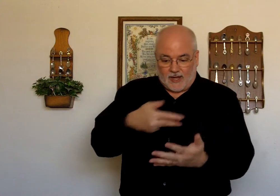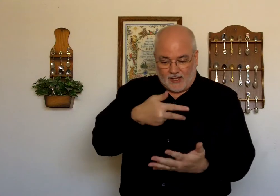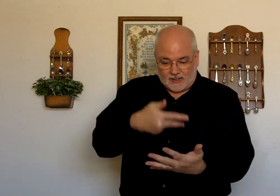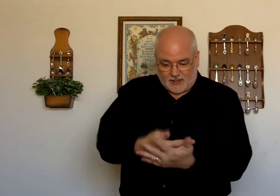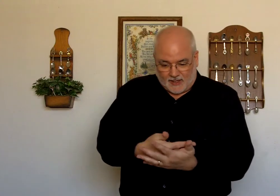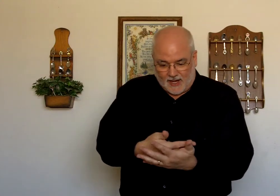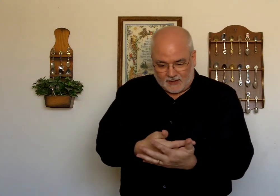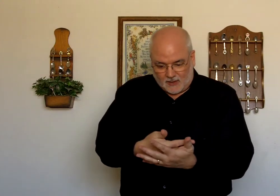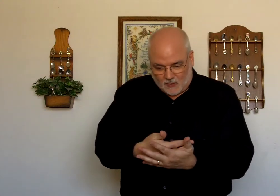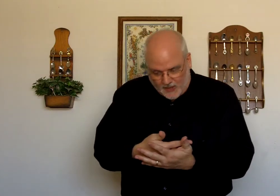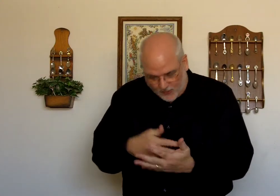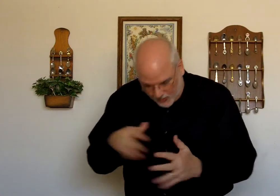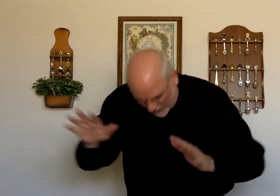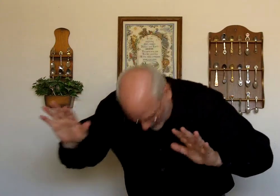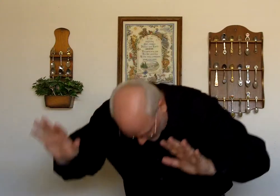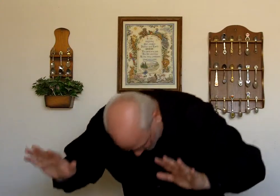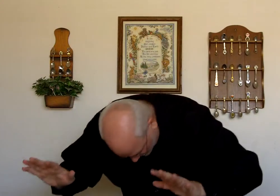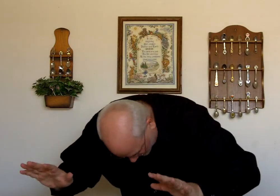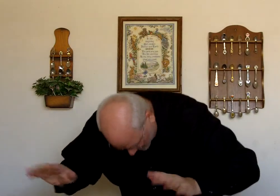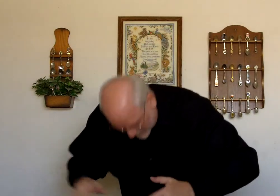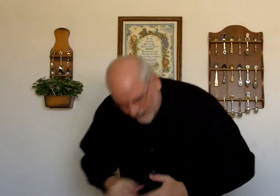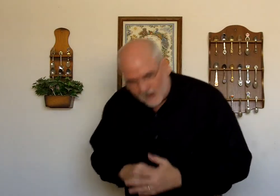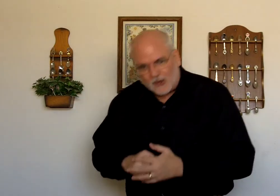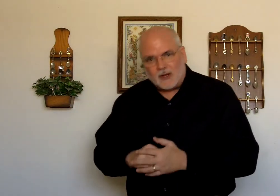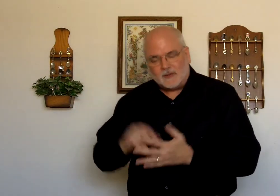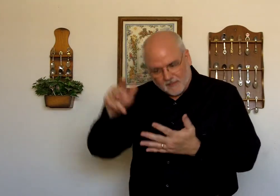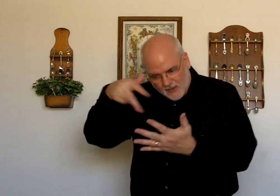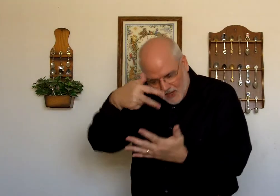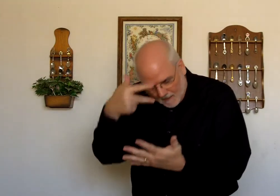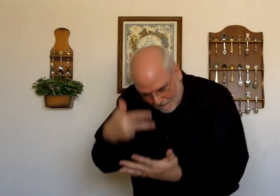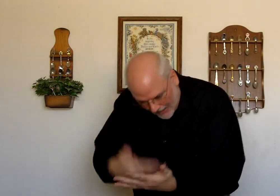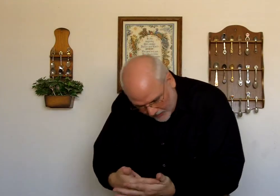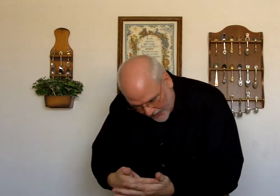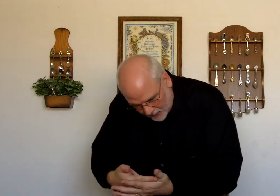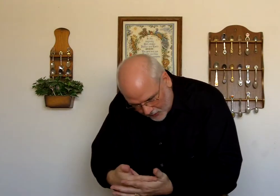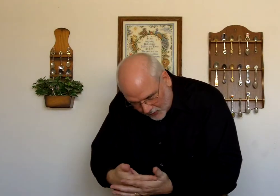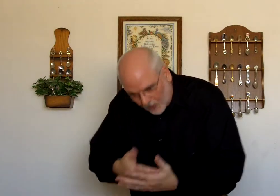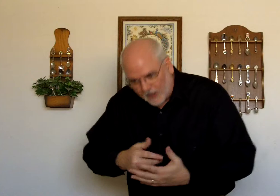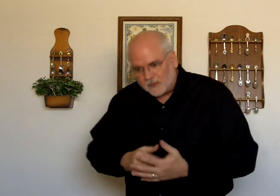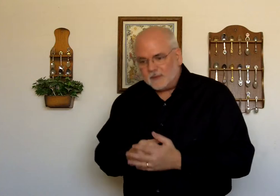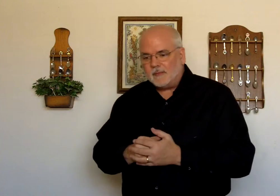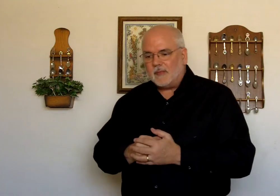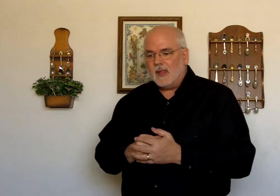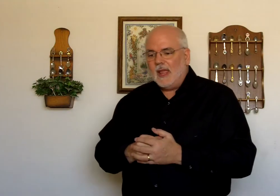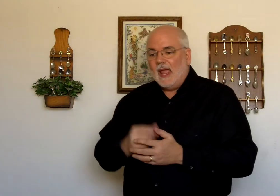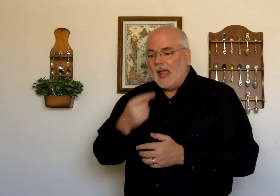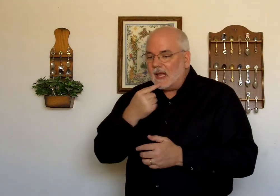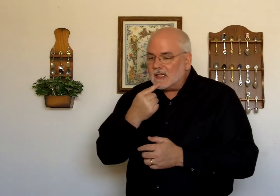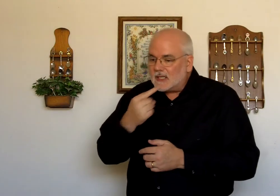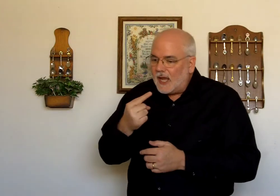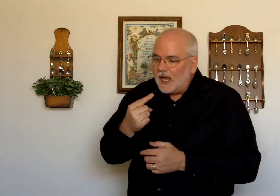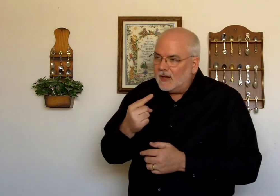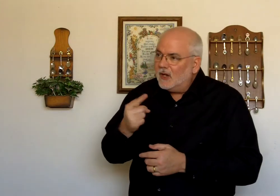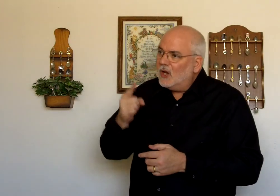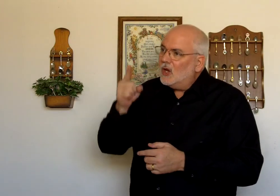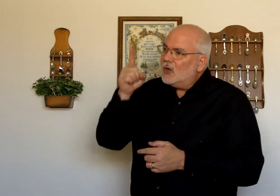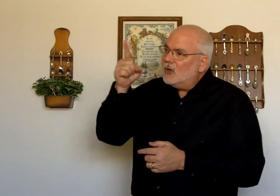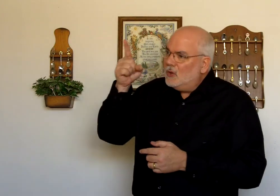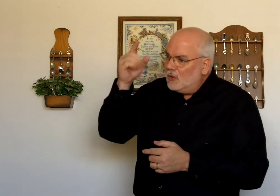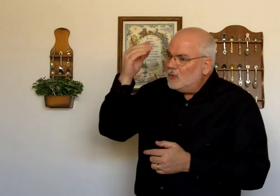legs. Sickening out this way. And she's like. This. Alright. Bowed down to the ground. And said. You